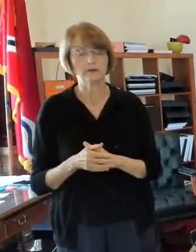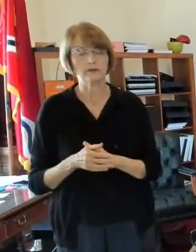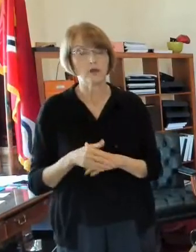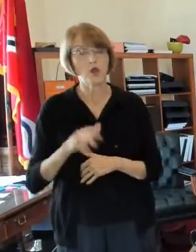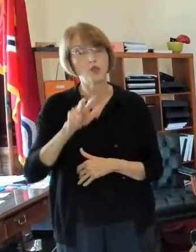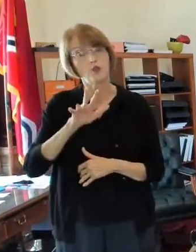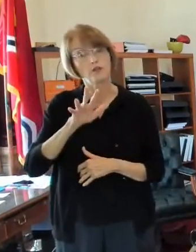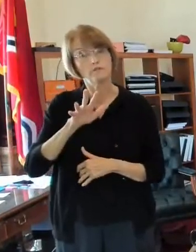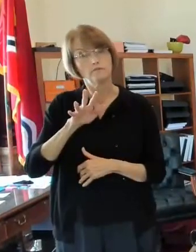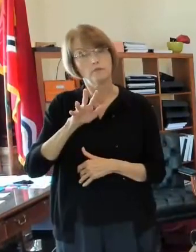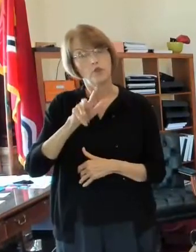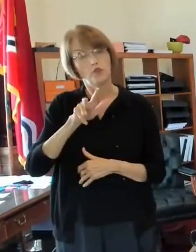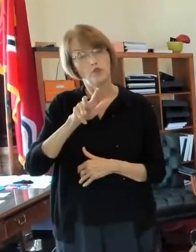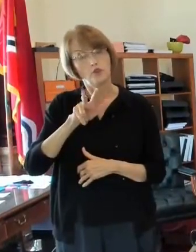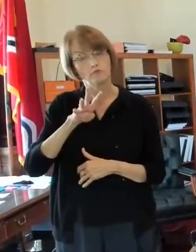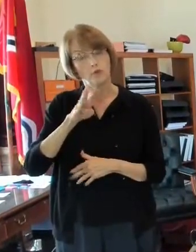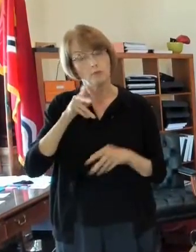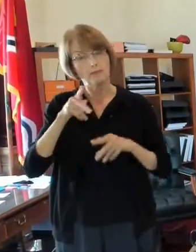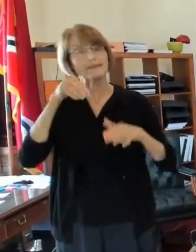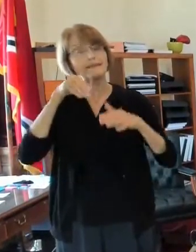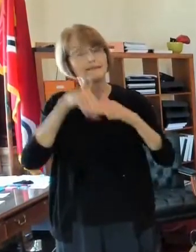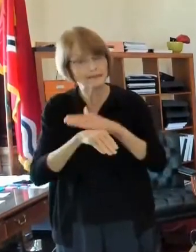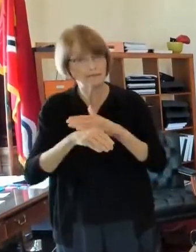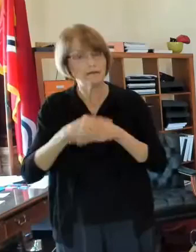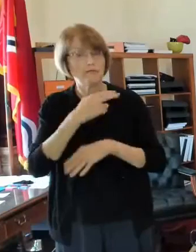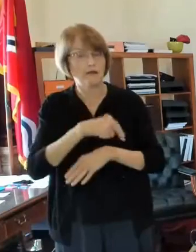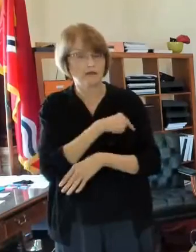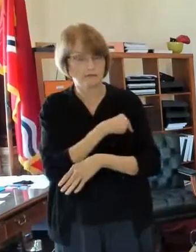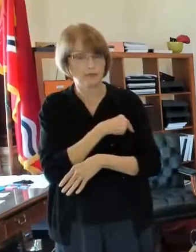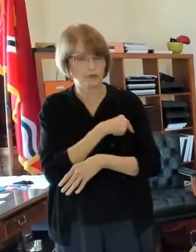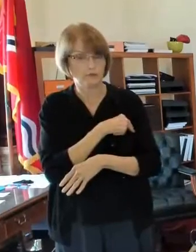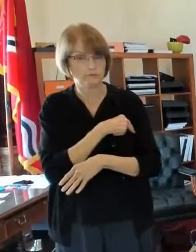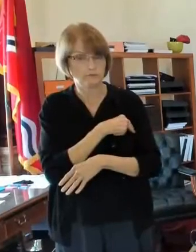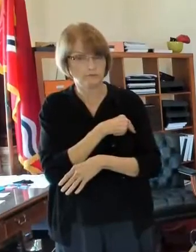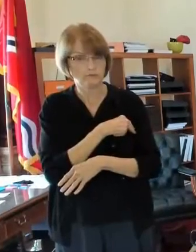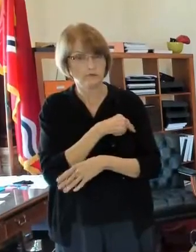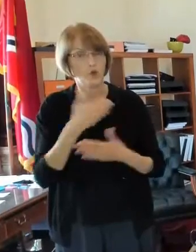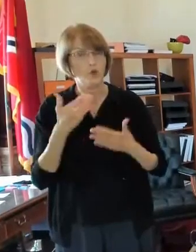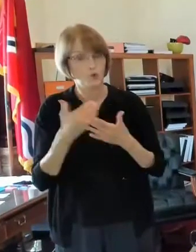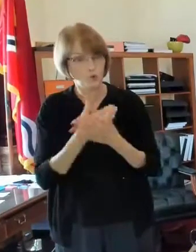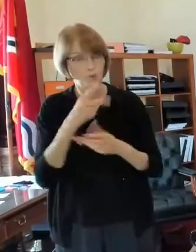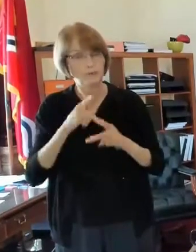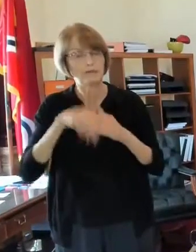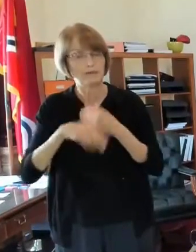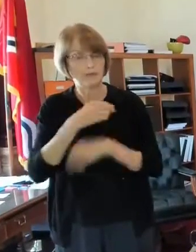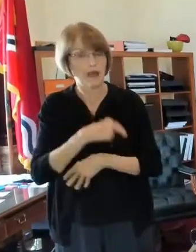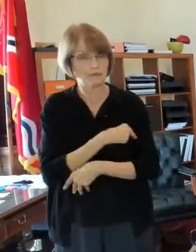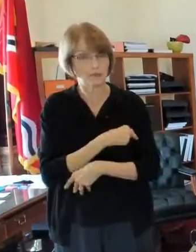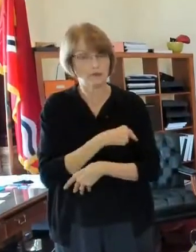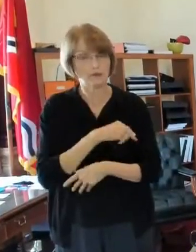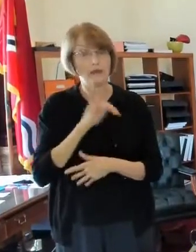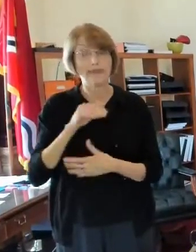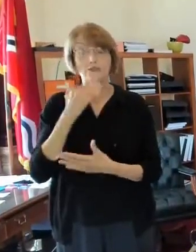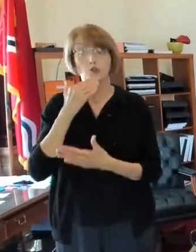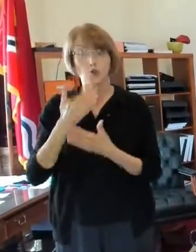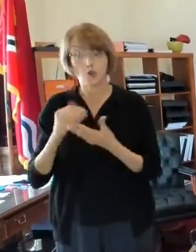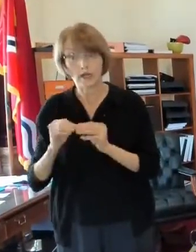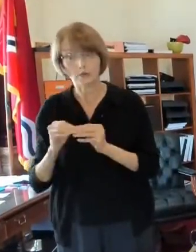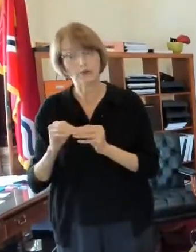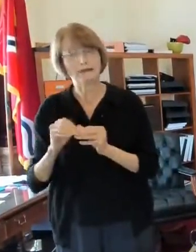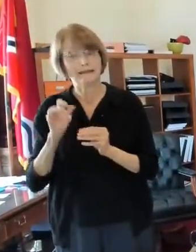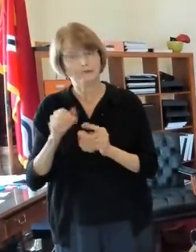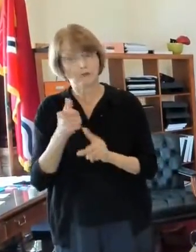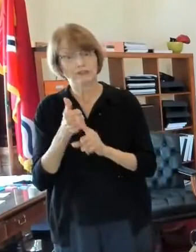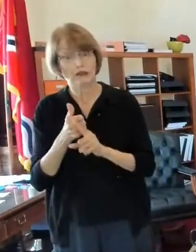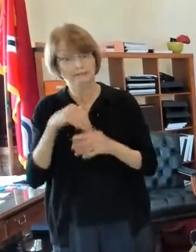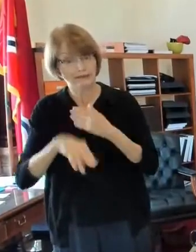people admitted to the hospital so that's that's a pretty good number not good if you're the one admitted but you know what i mean that's not